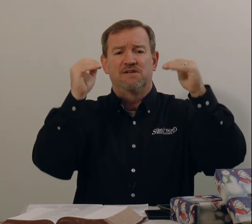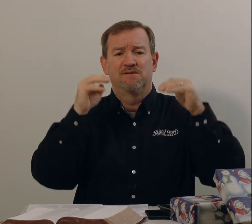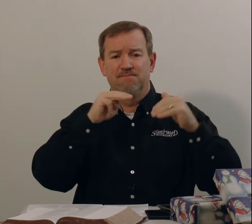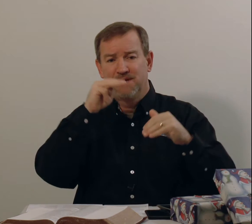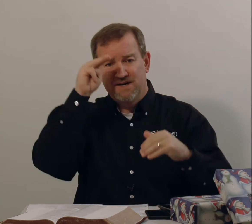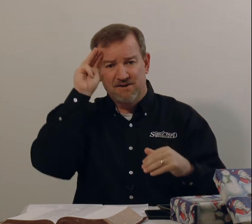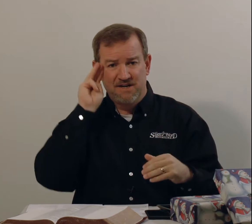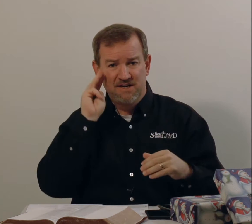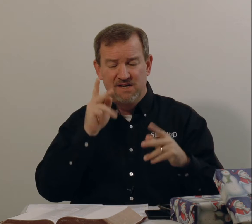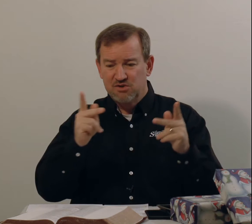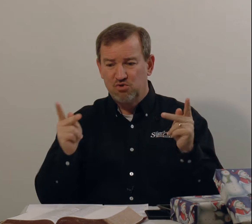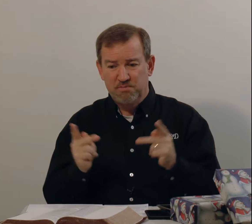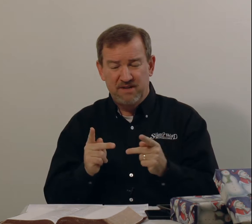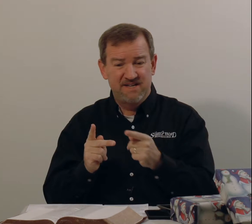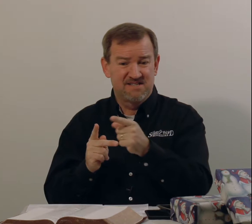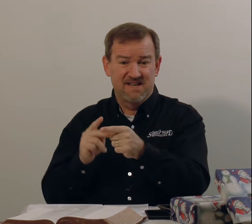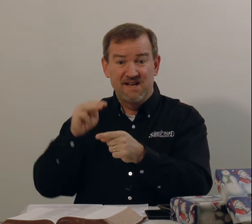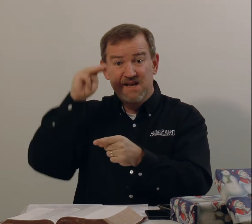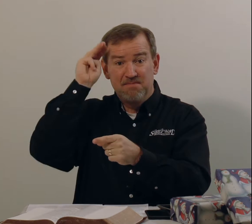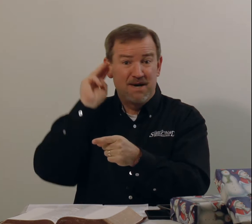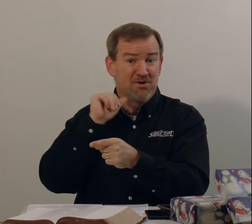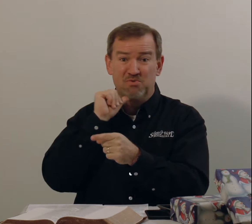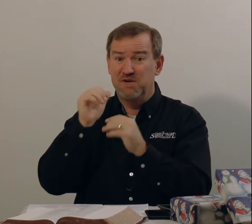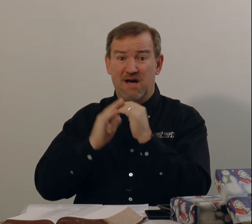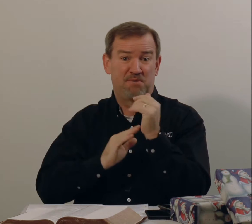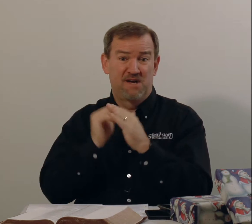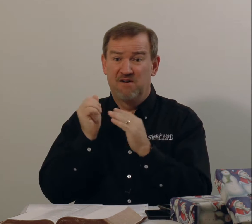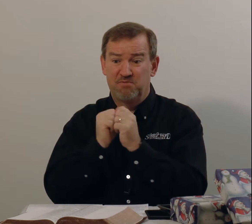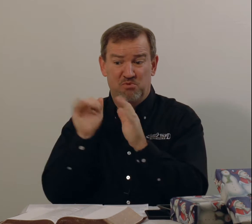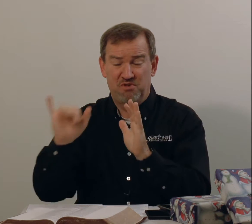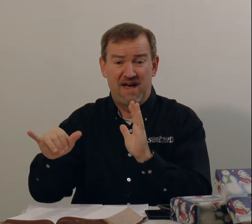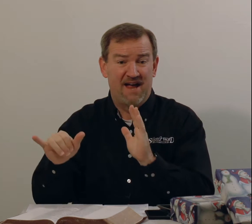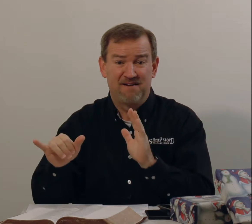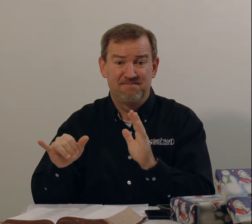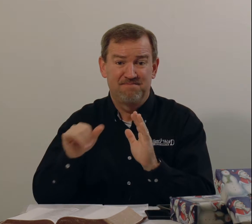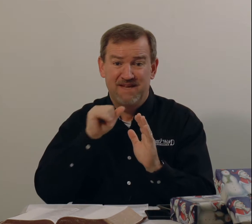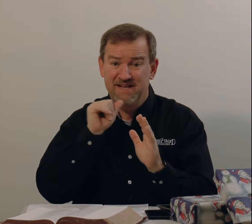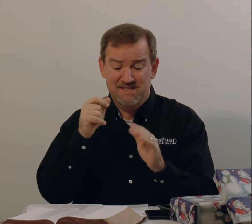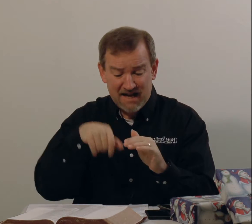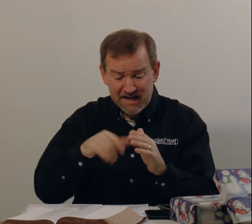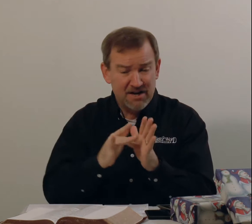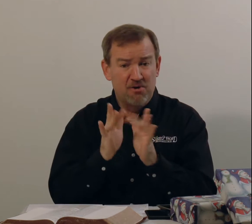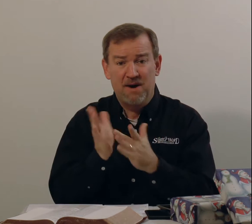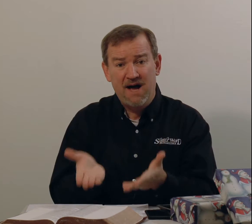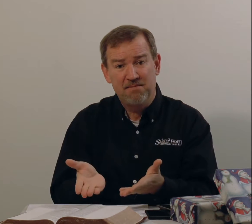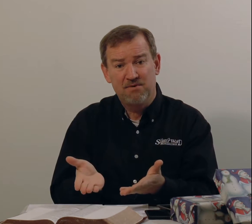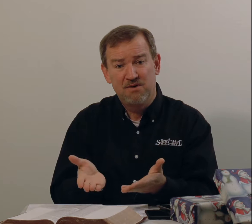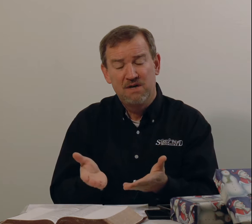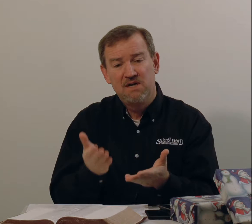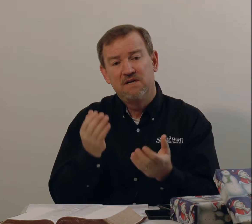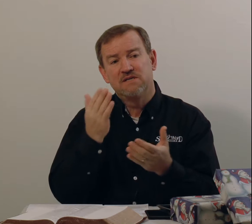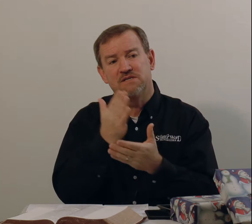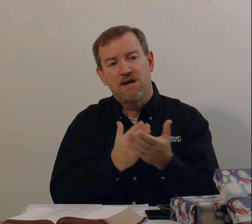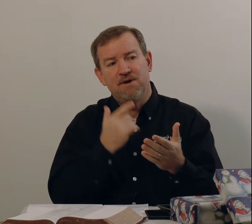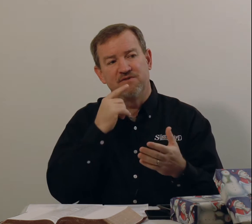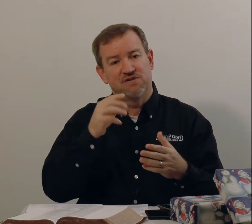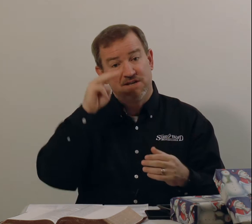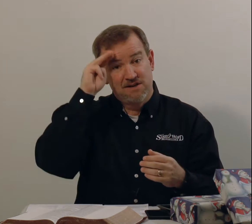Mary to a place that Mary would not be comfortable with that. And it's not in our Bible. Some have said that